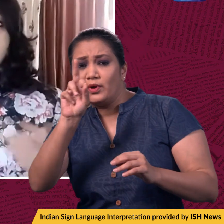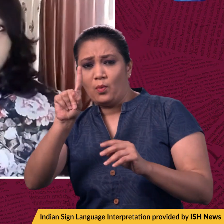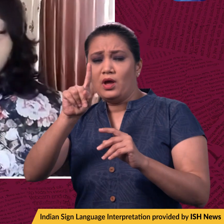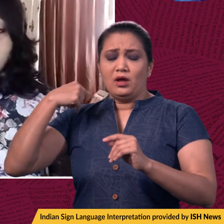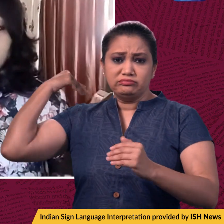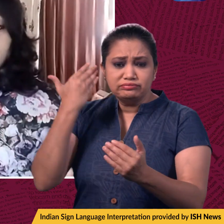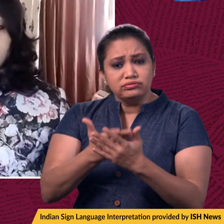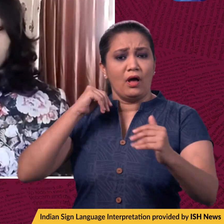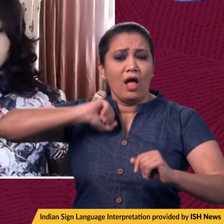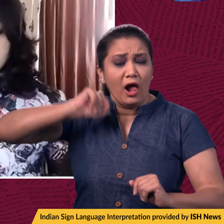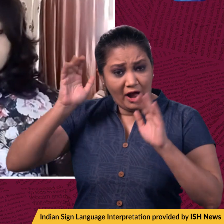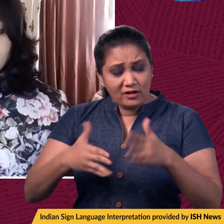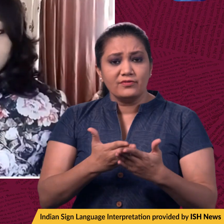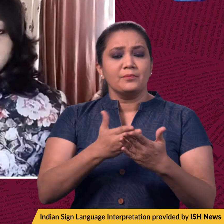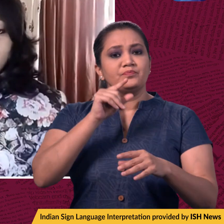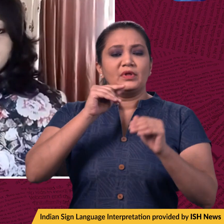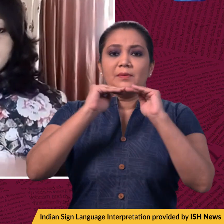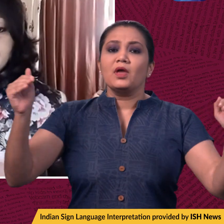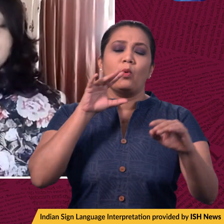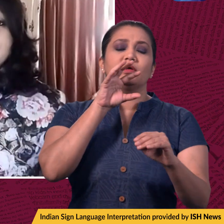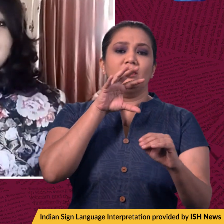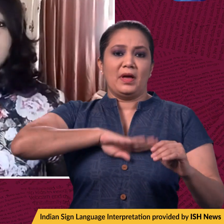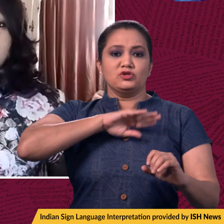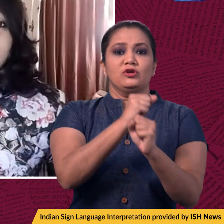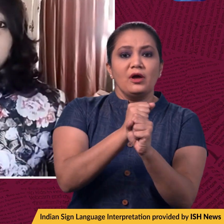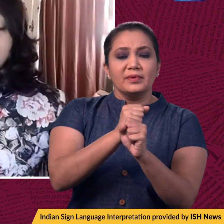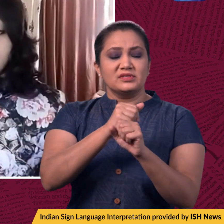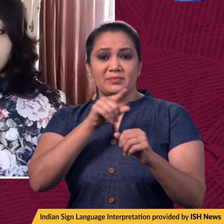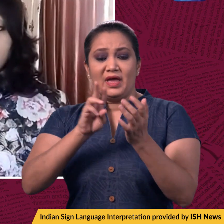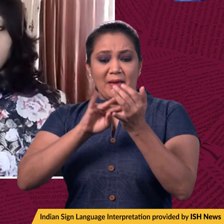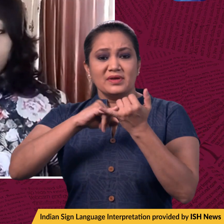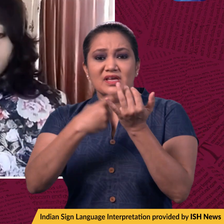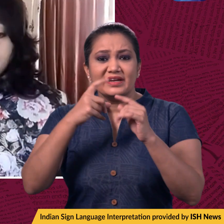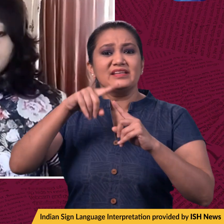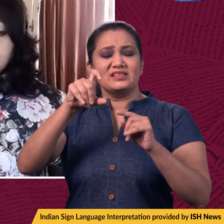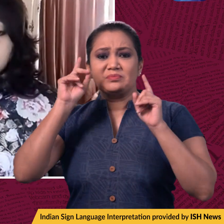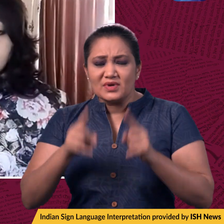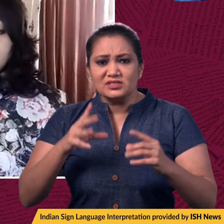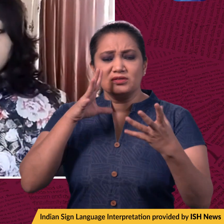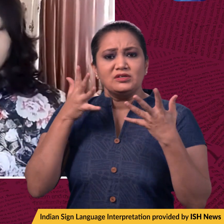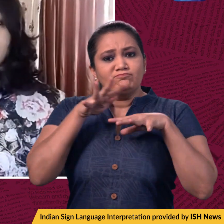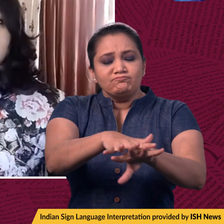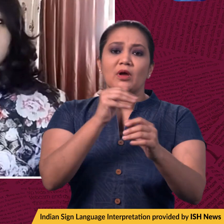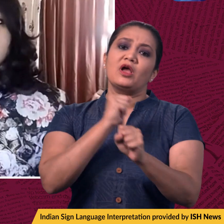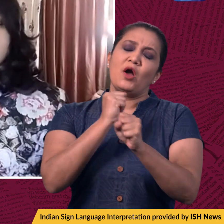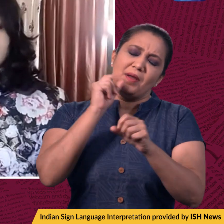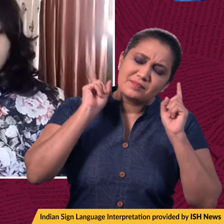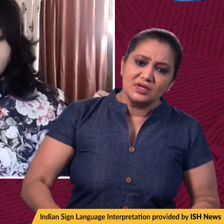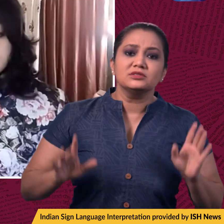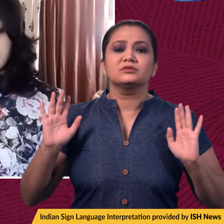on par with the state government employees and that the cash-strapped Transport Corporation be merged with the government. The protest